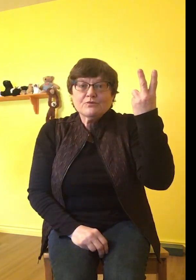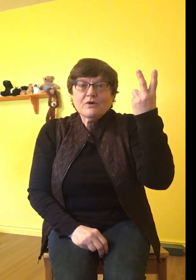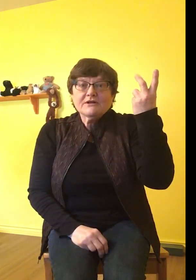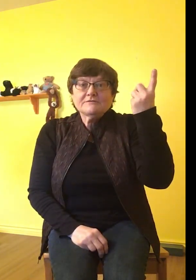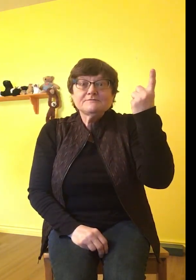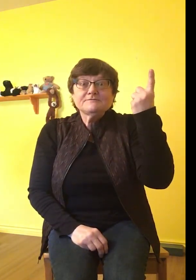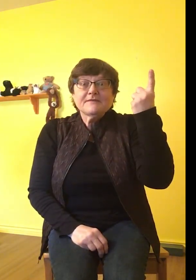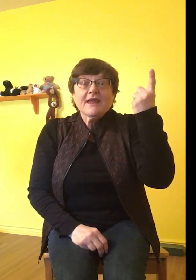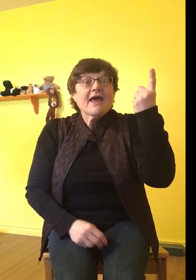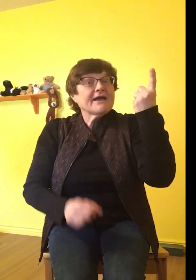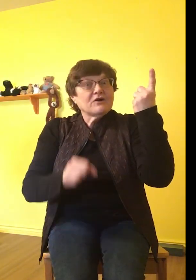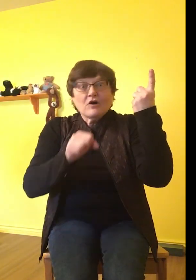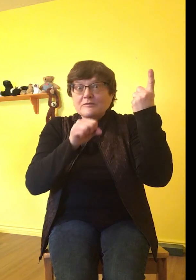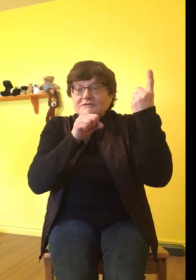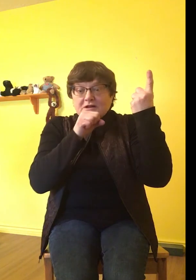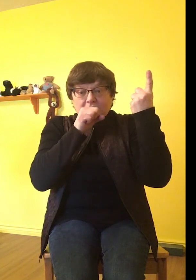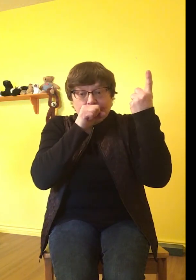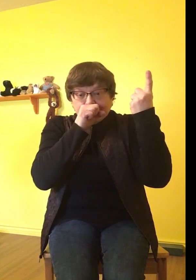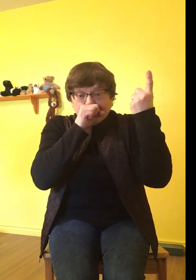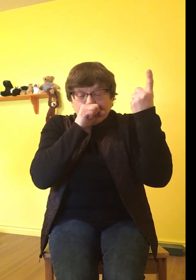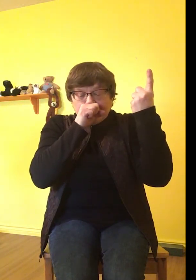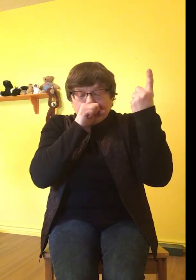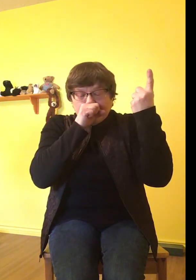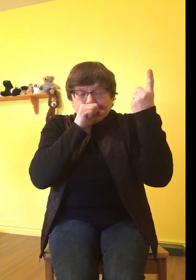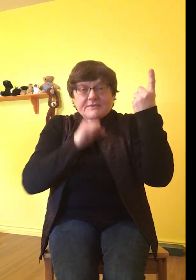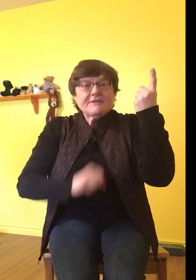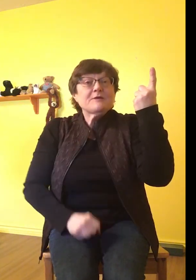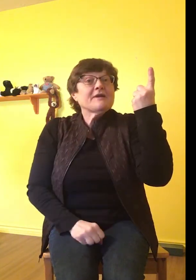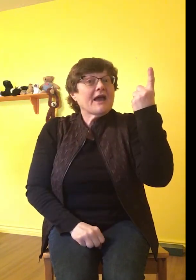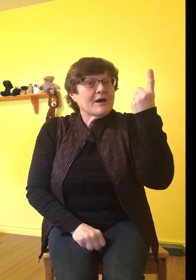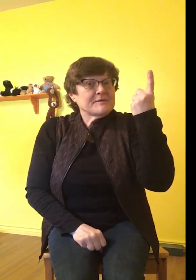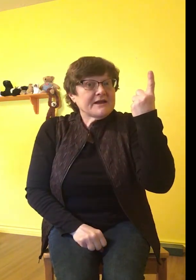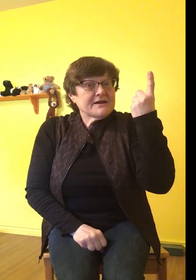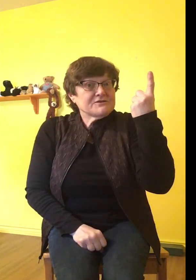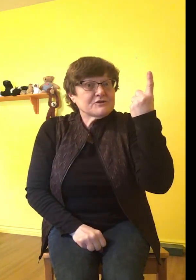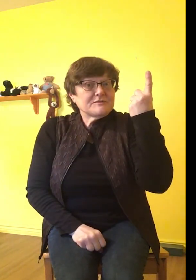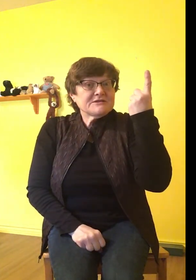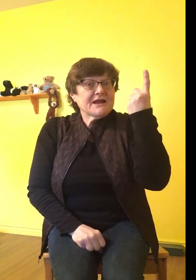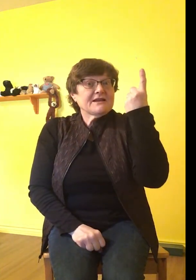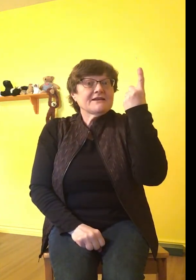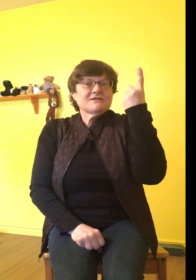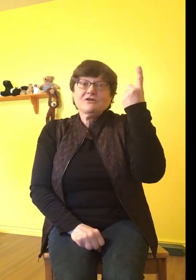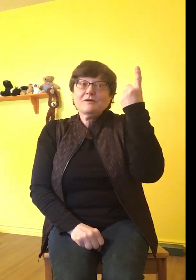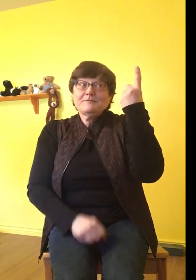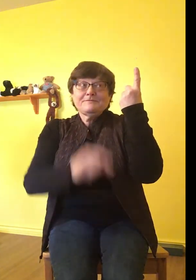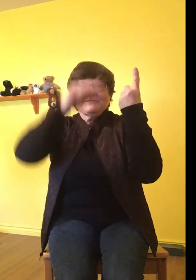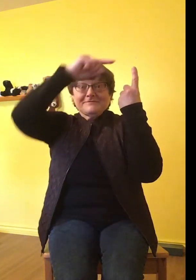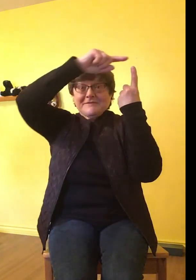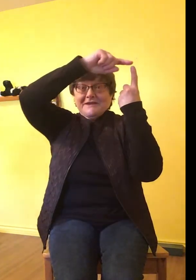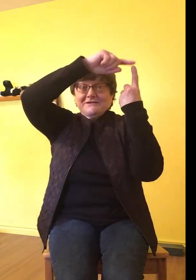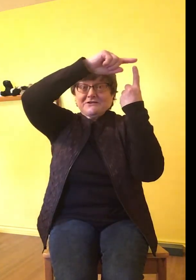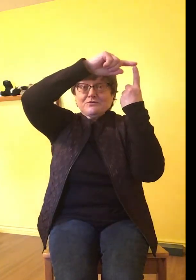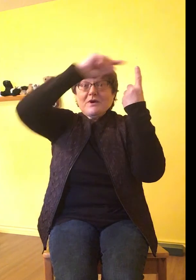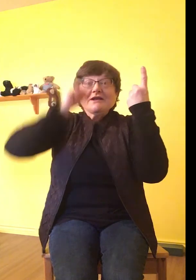one and gobbles it all up there'll be how many ice creams standing in the shop? Just one.